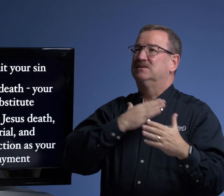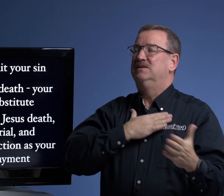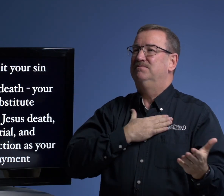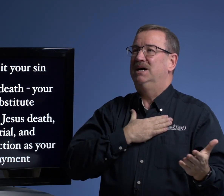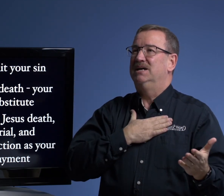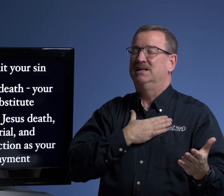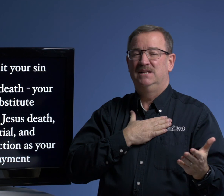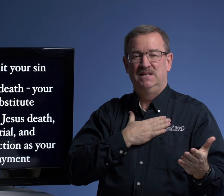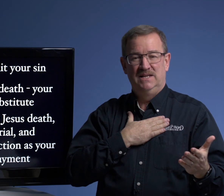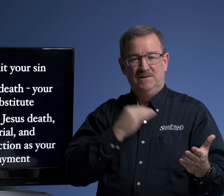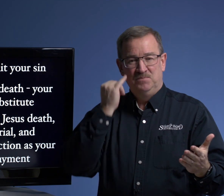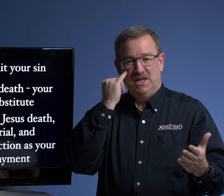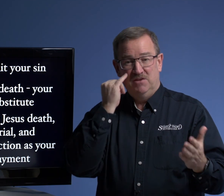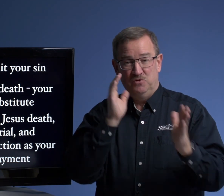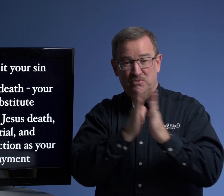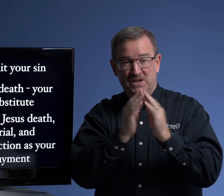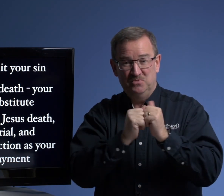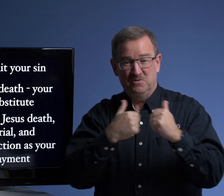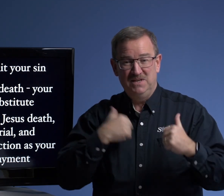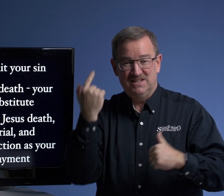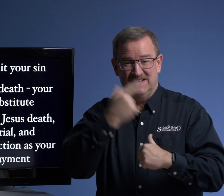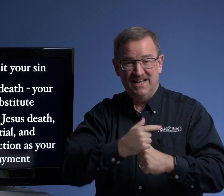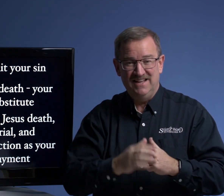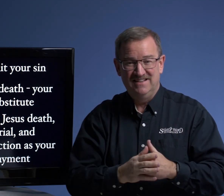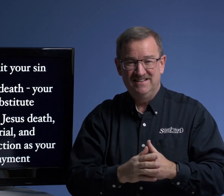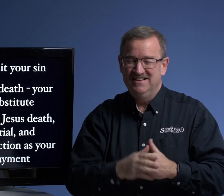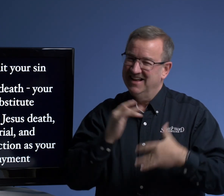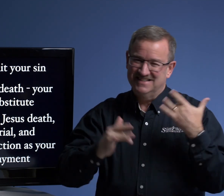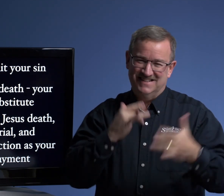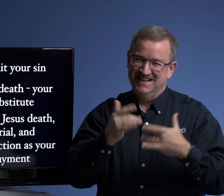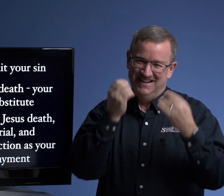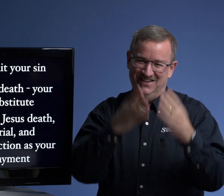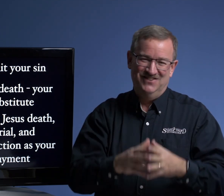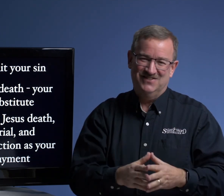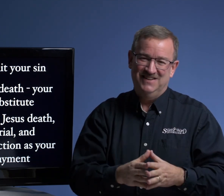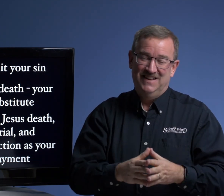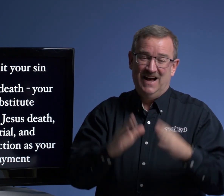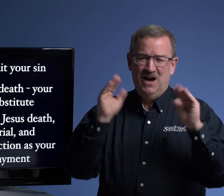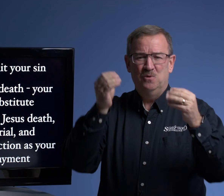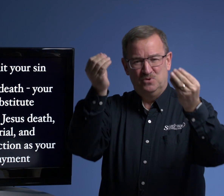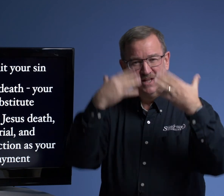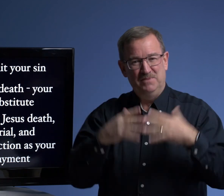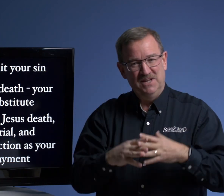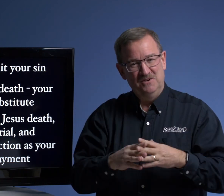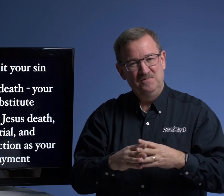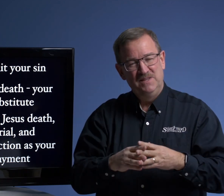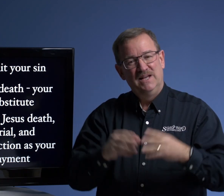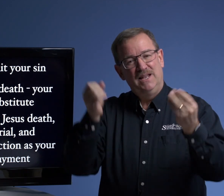mine. If you prayed with me today, that's exciting news. I hope you'll let me know. Let